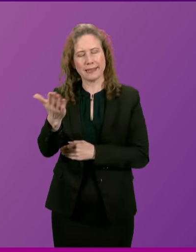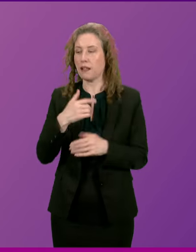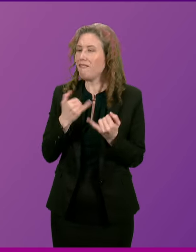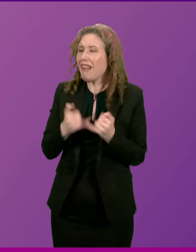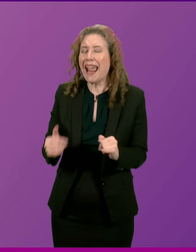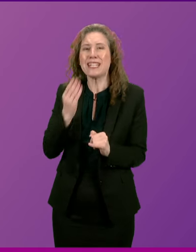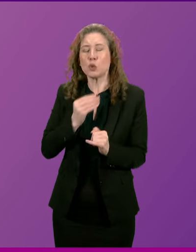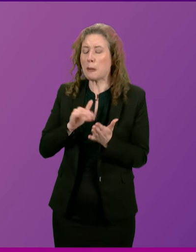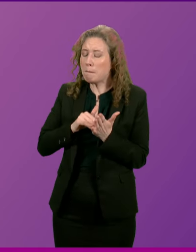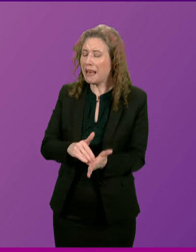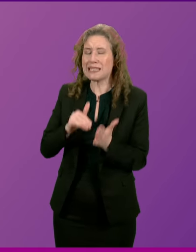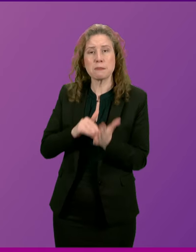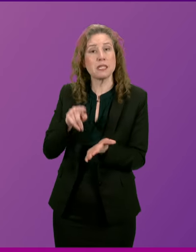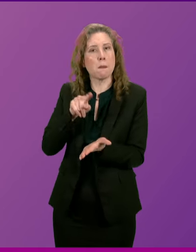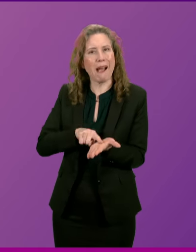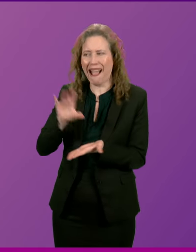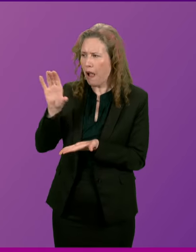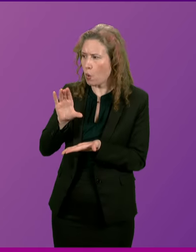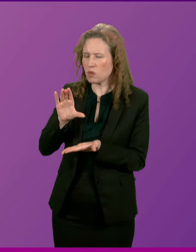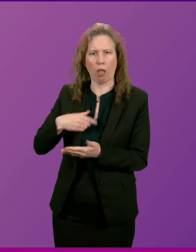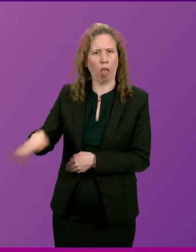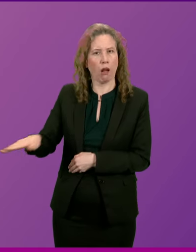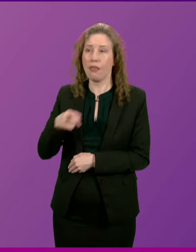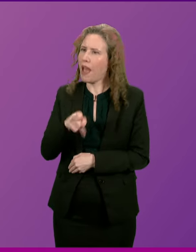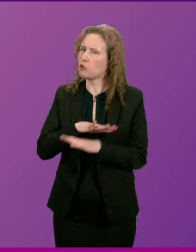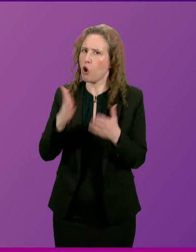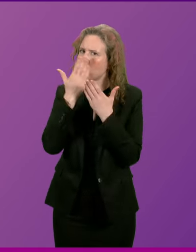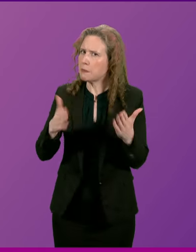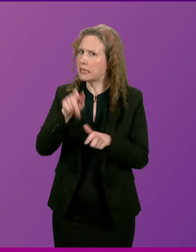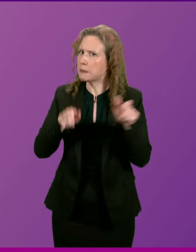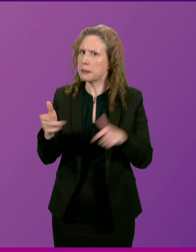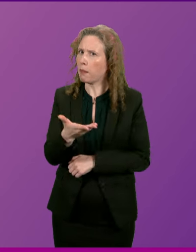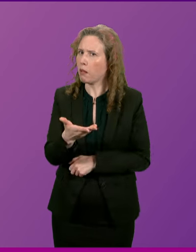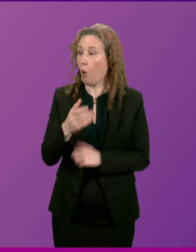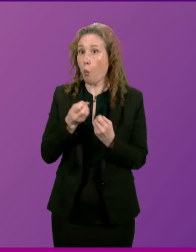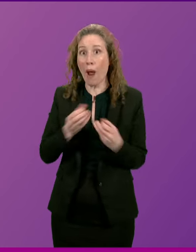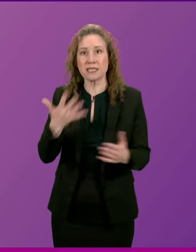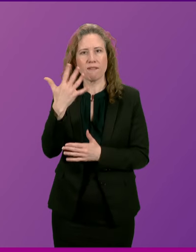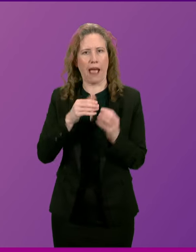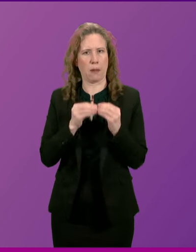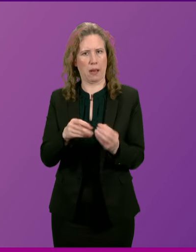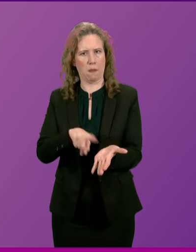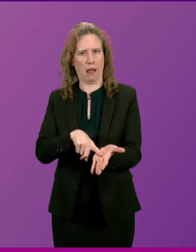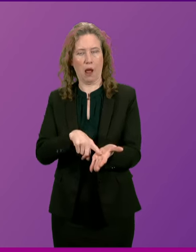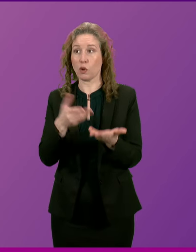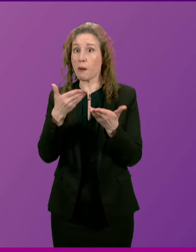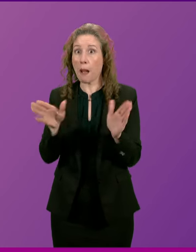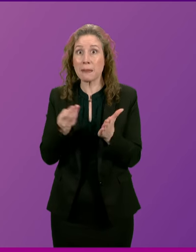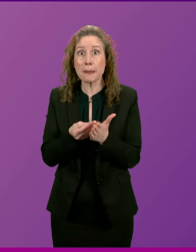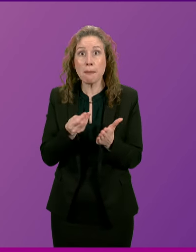Failing to use millions of pounds isn't treating the taxpayer with respect. Wasting £5 billion of